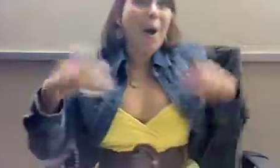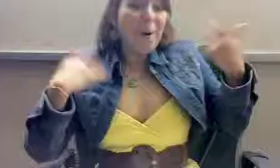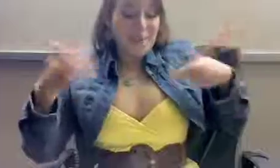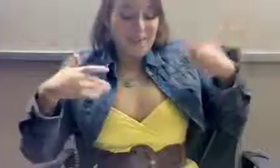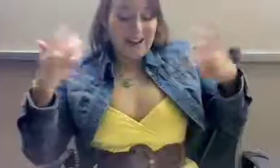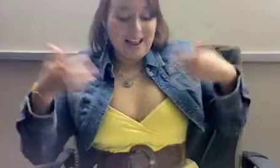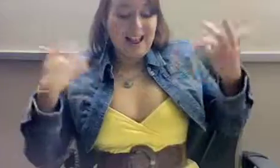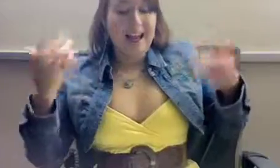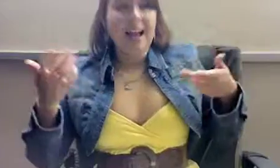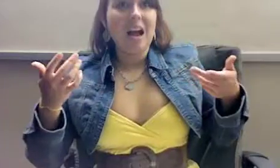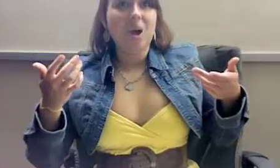up in her sister's .